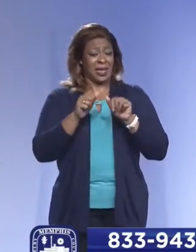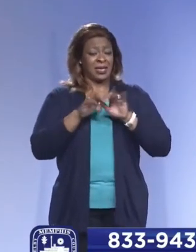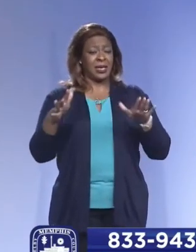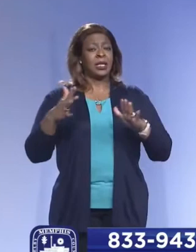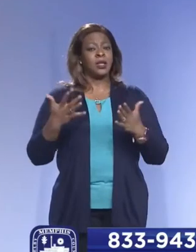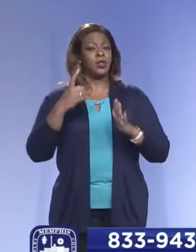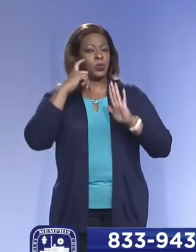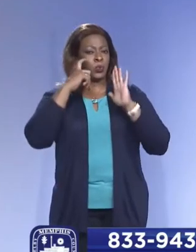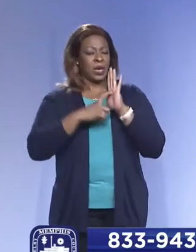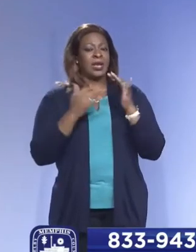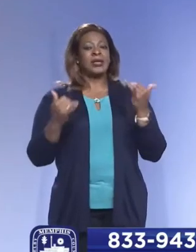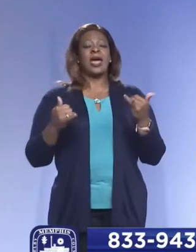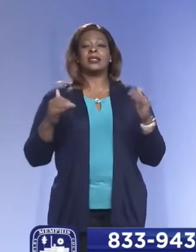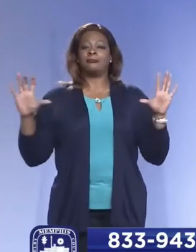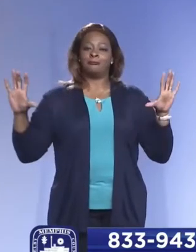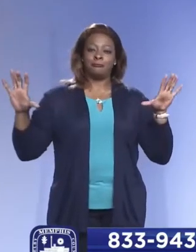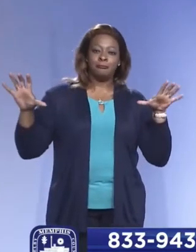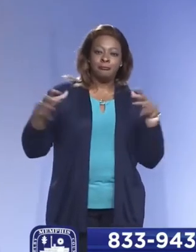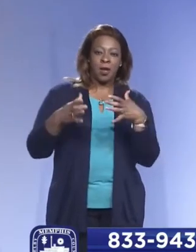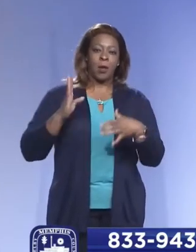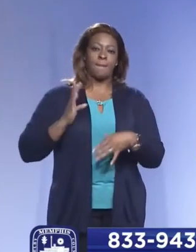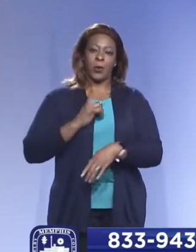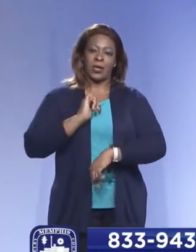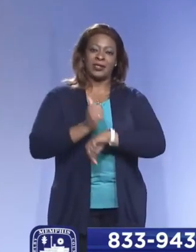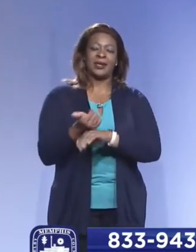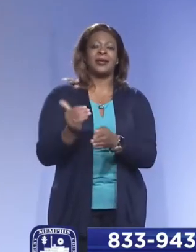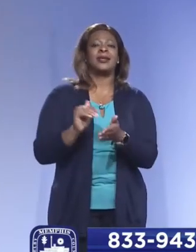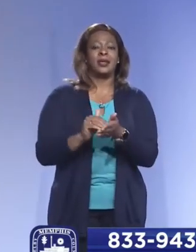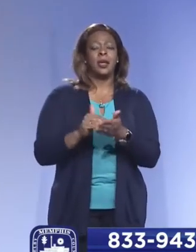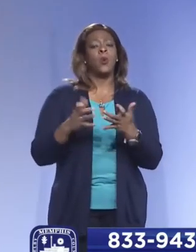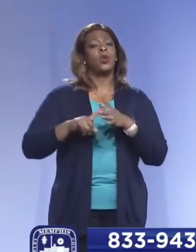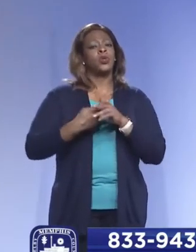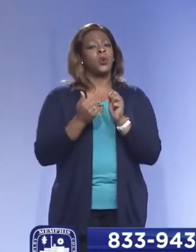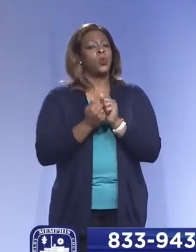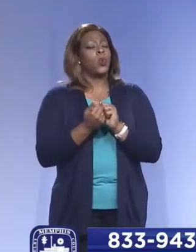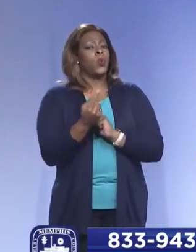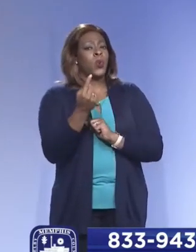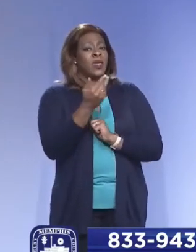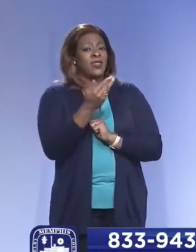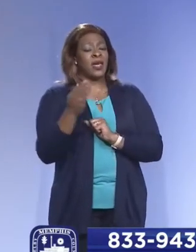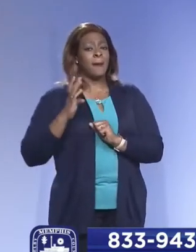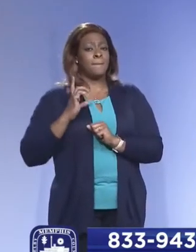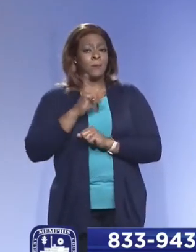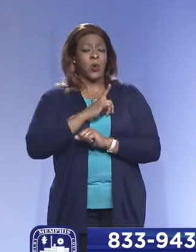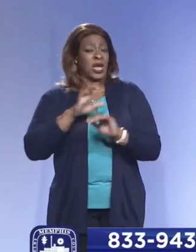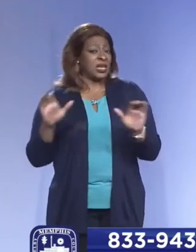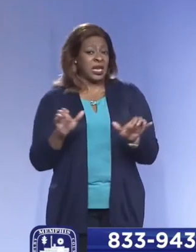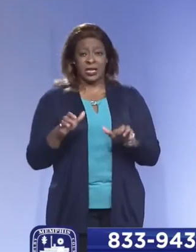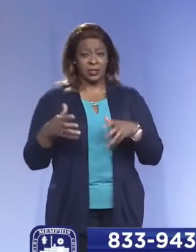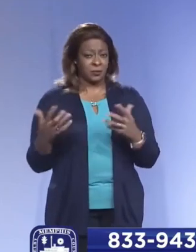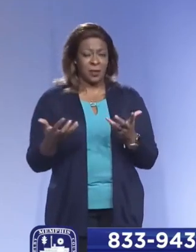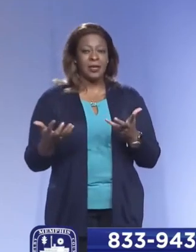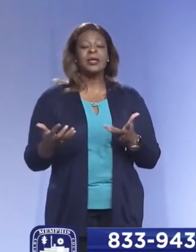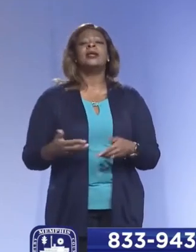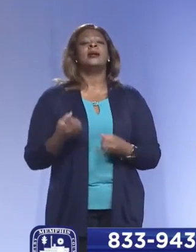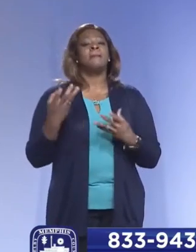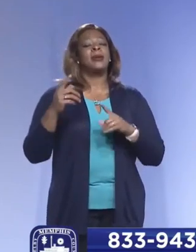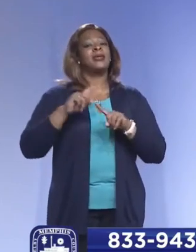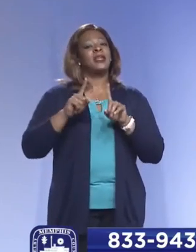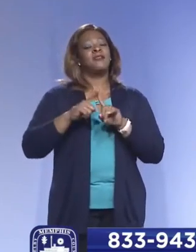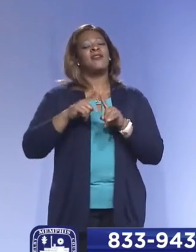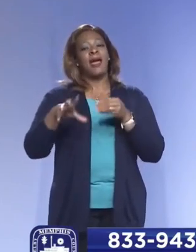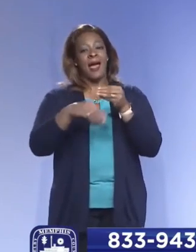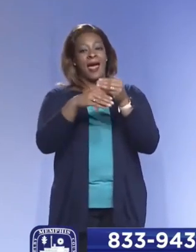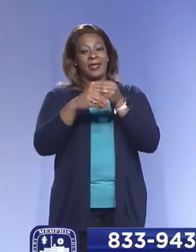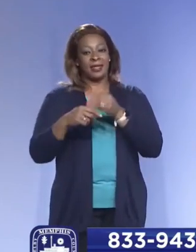that it's time to reestablish a Board. And I wanna start with one of the things the Board does is bring many of the assets